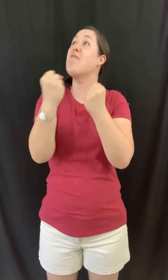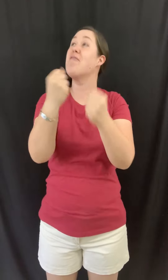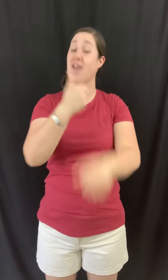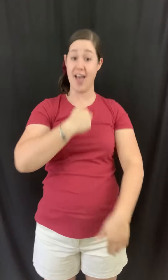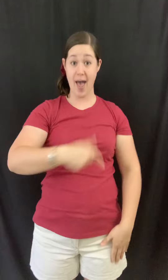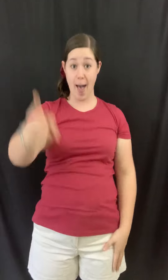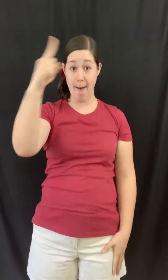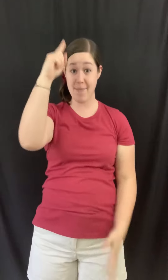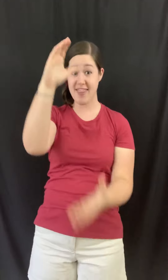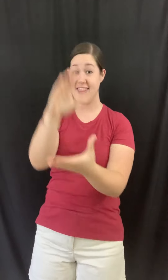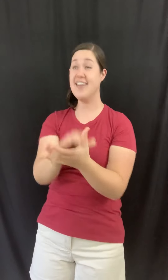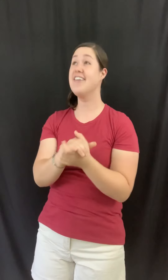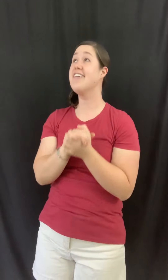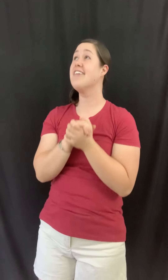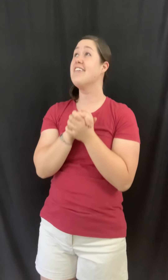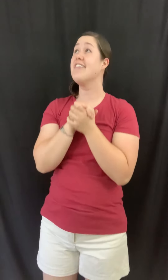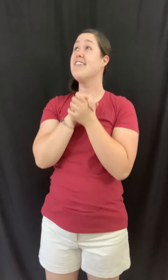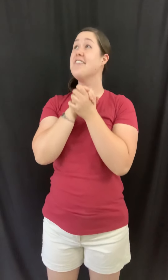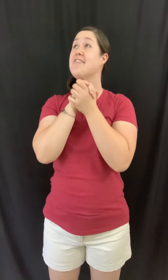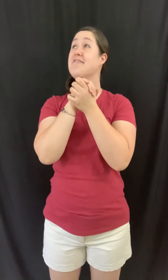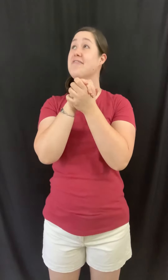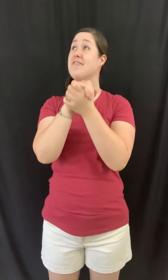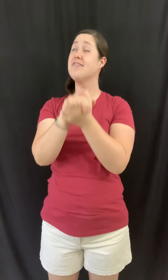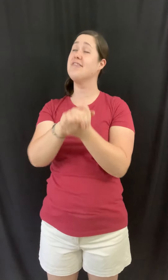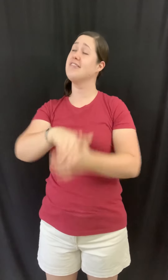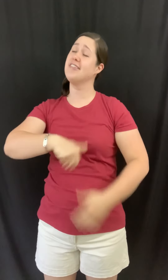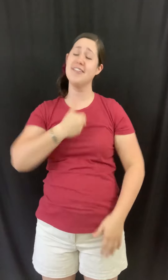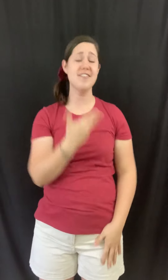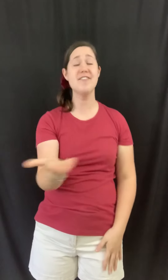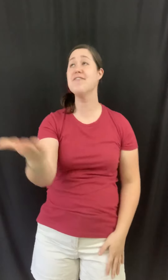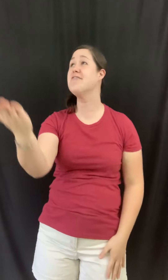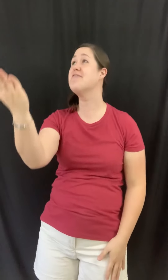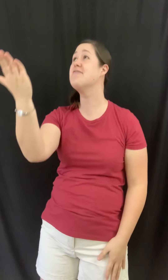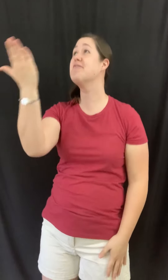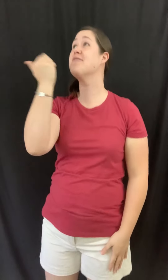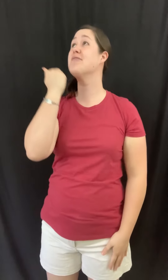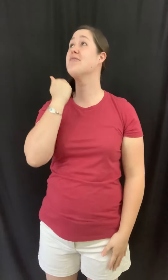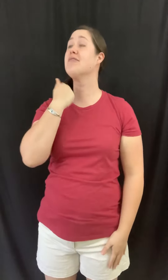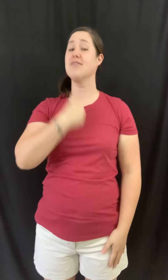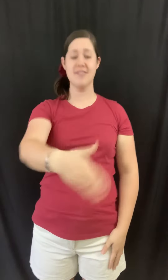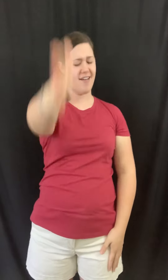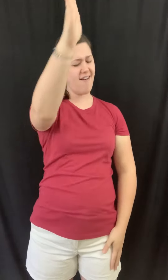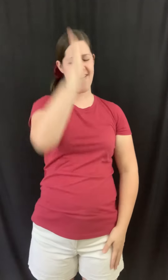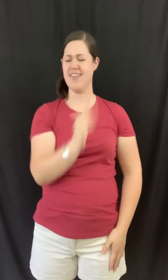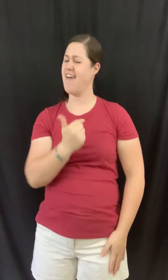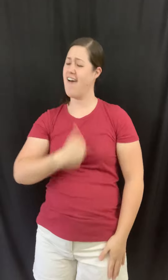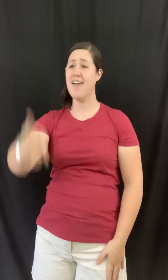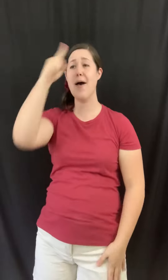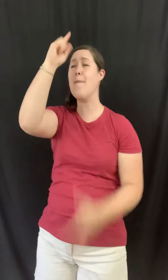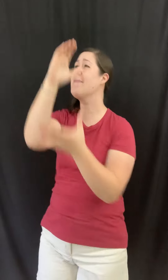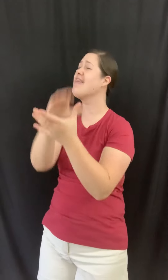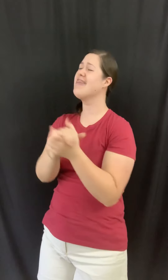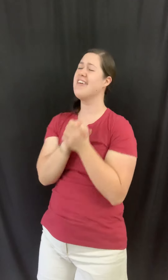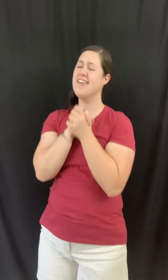I believe in you God, I believe